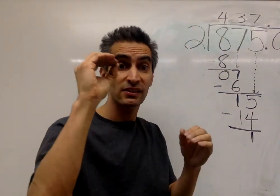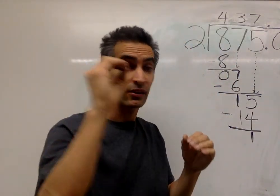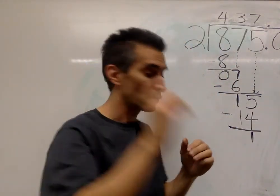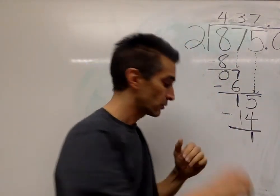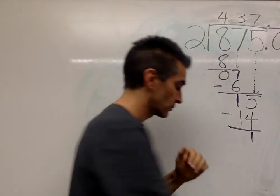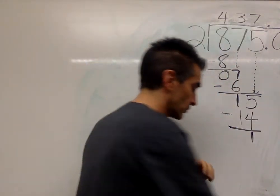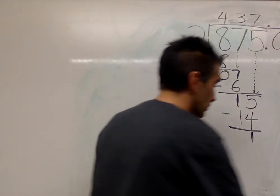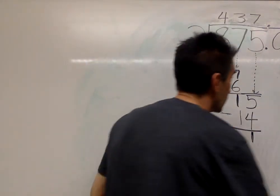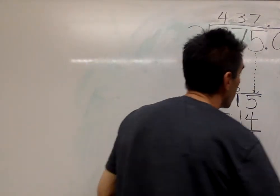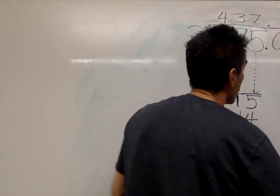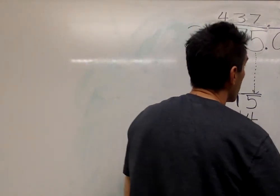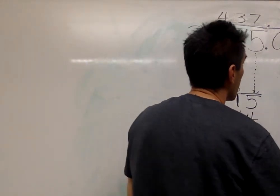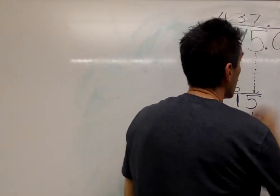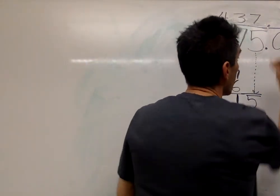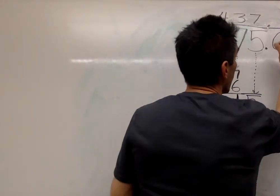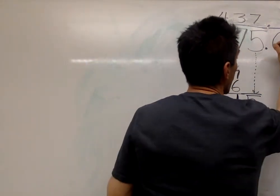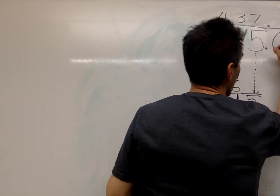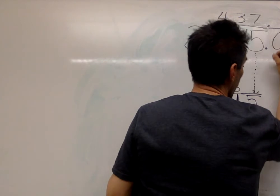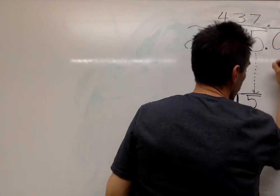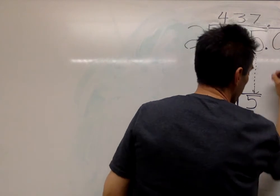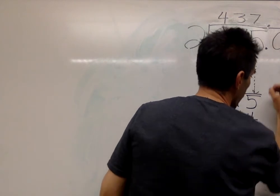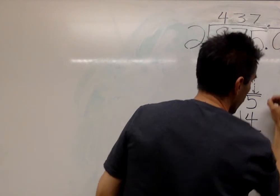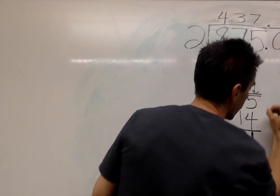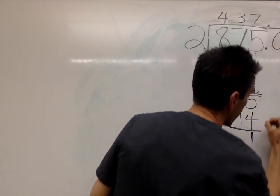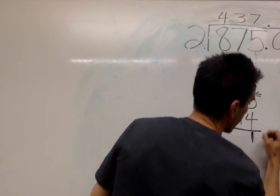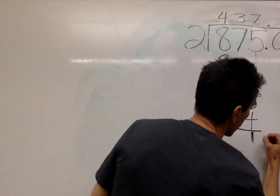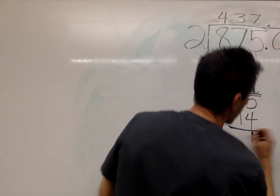Now, we've to put in a zero. We bring the zero down.